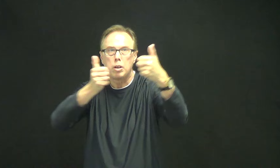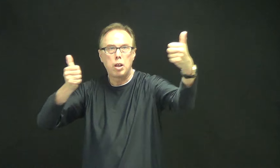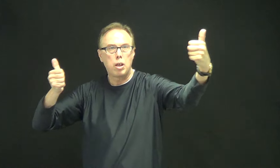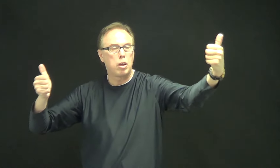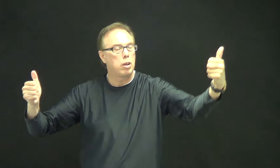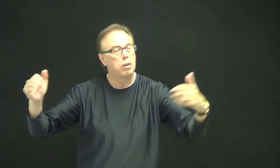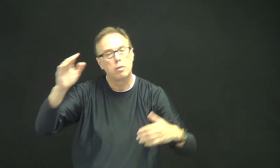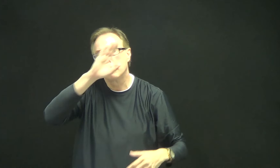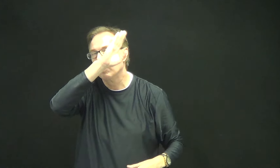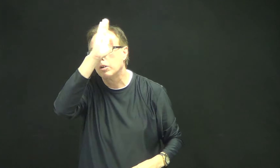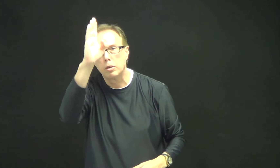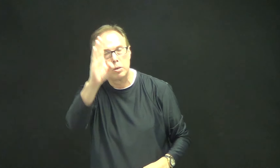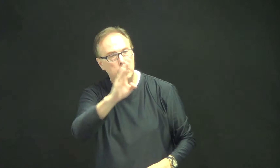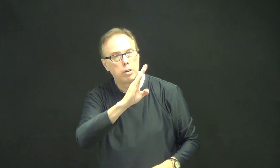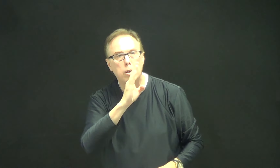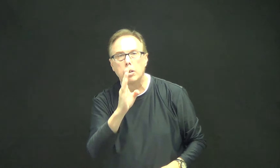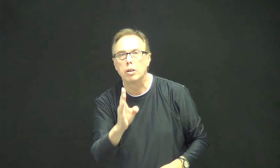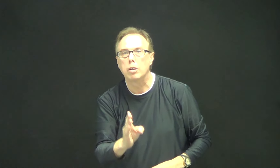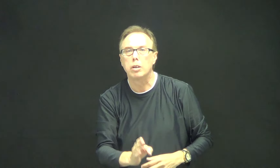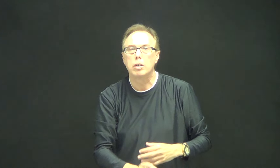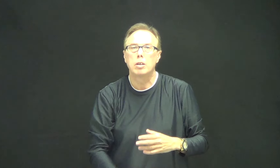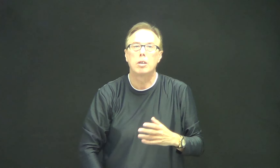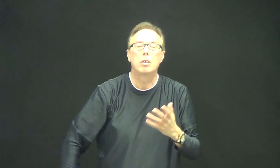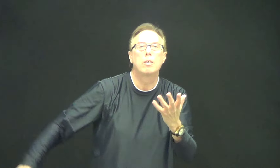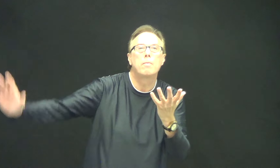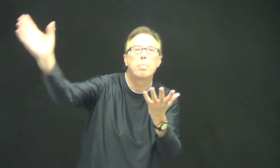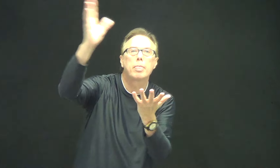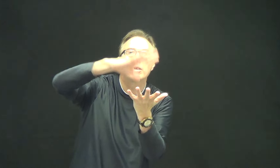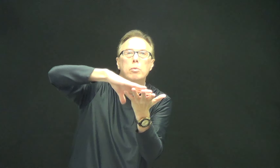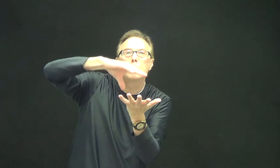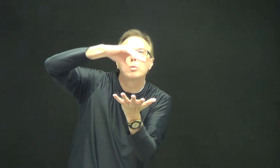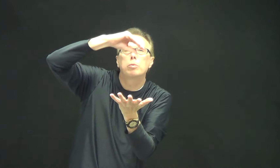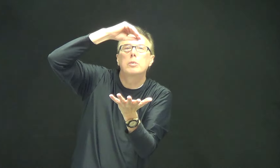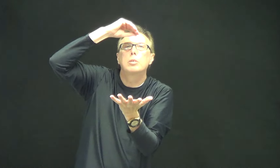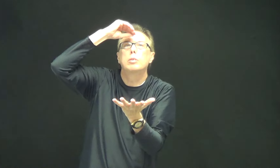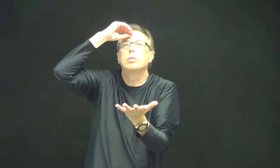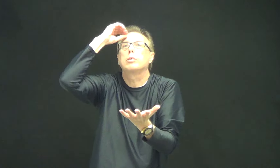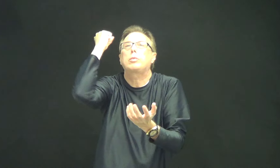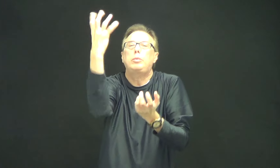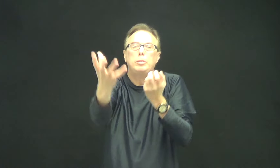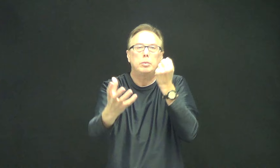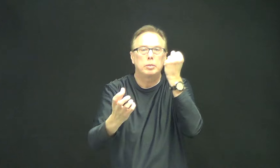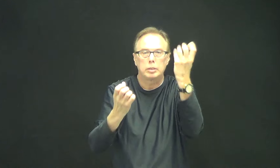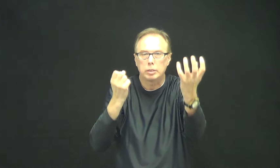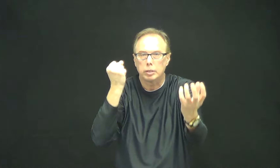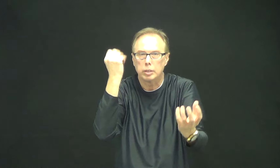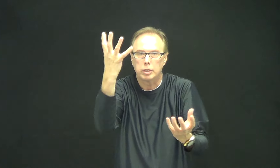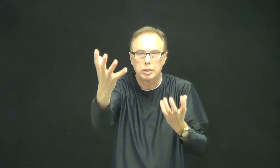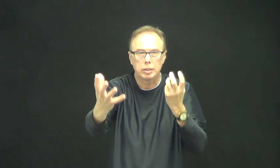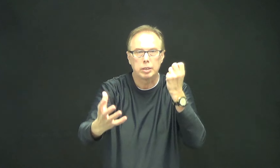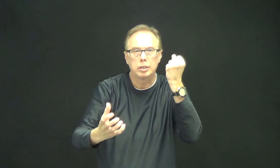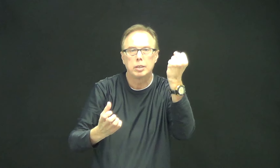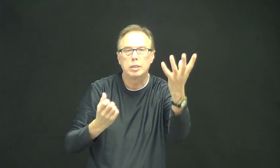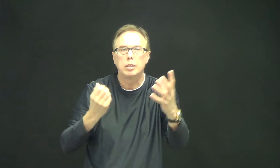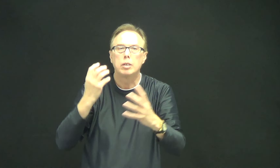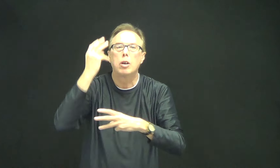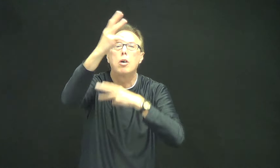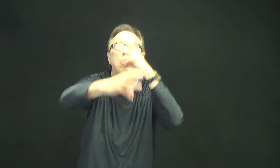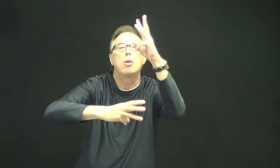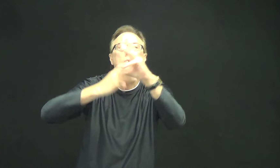never apart. And thus we learn to speak and give, all